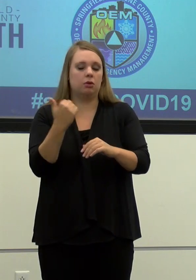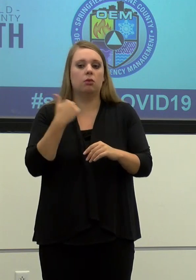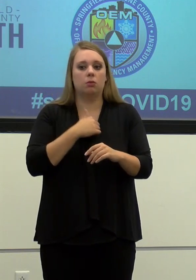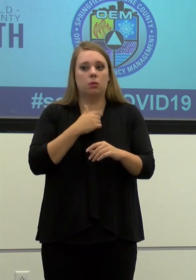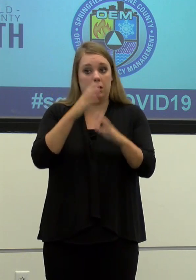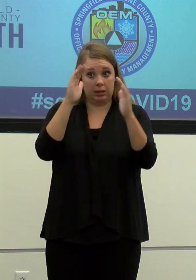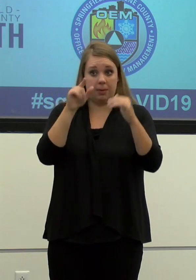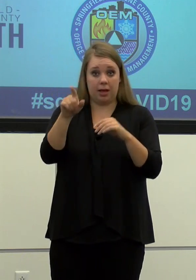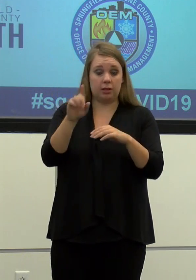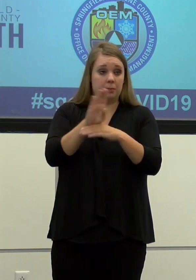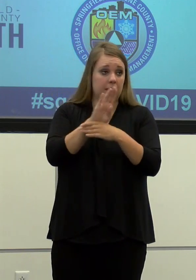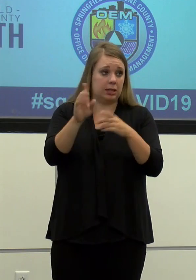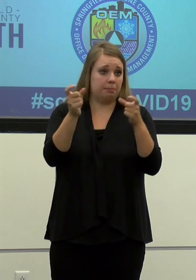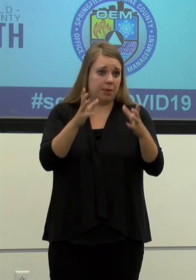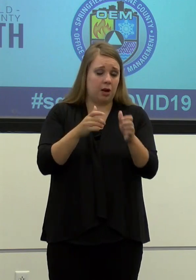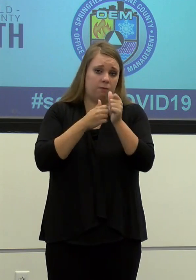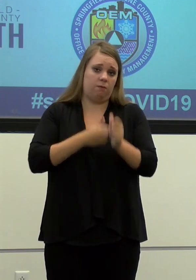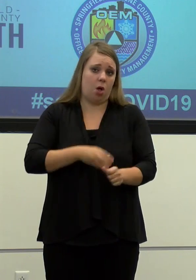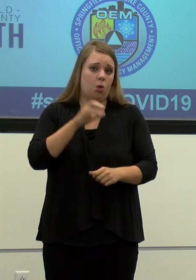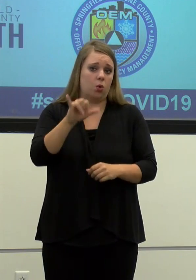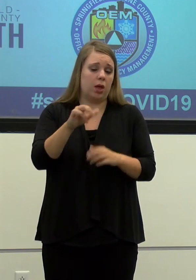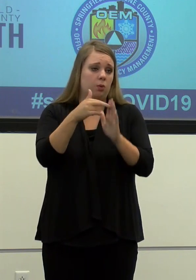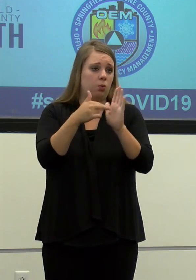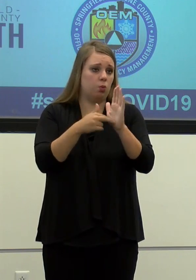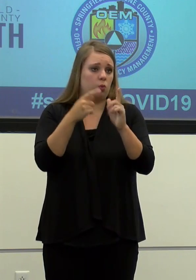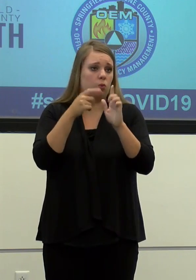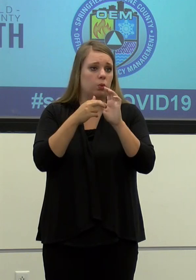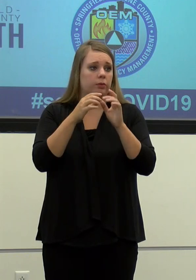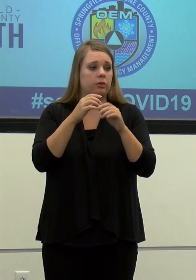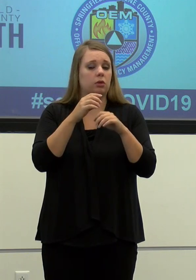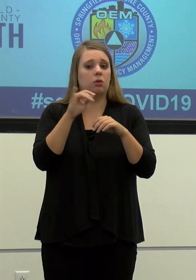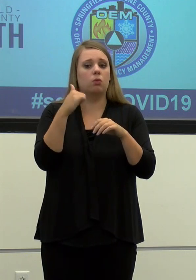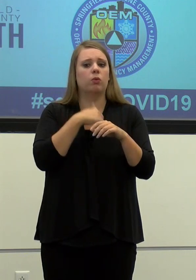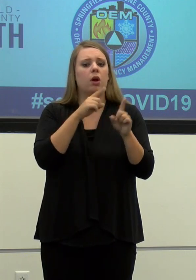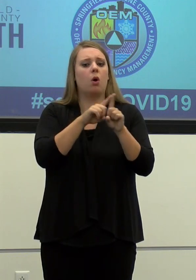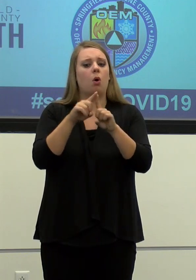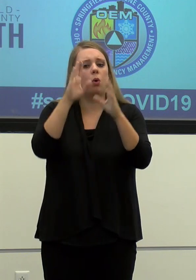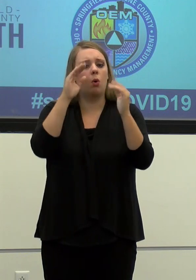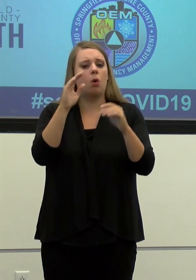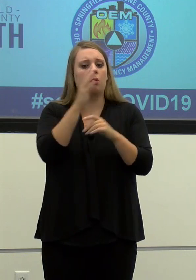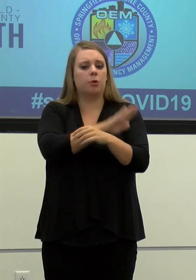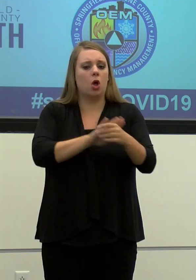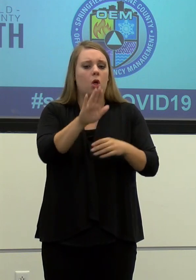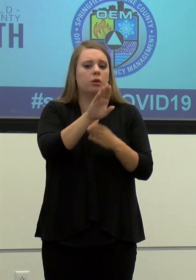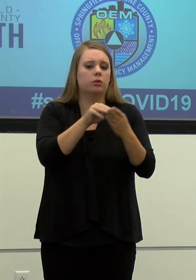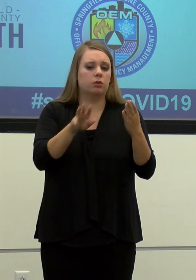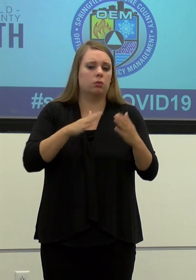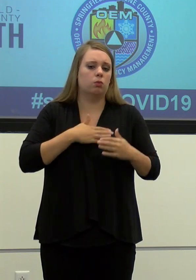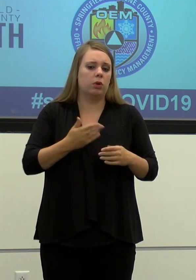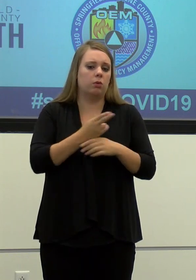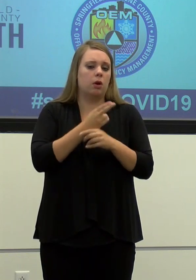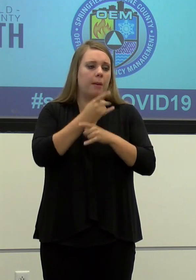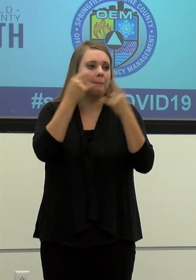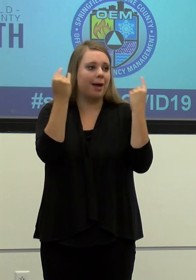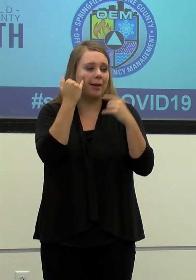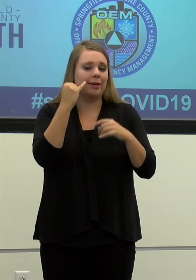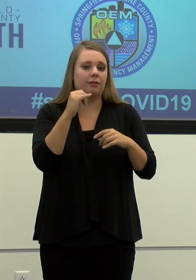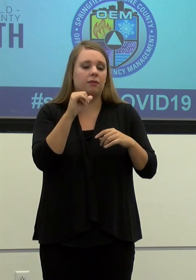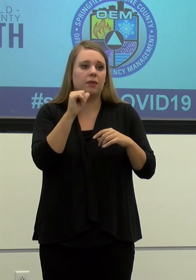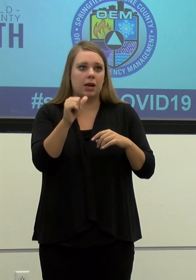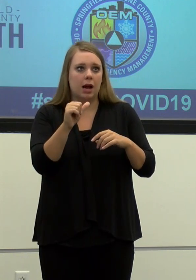managers to abide by that. And we would also hope that our college students would wear a mask when they're not, uh,